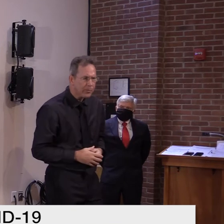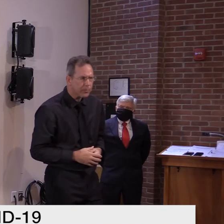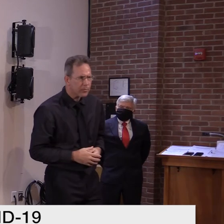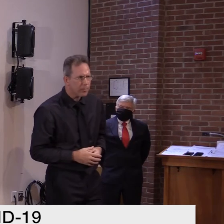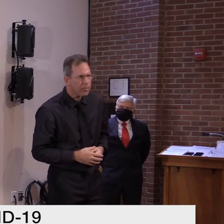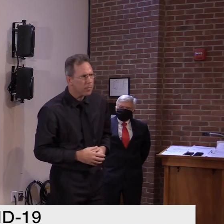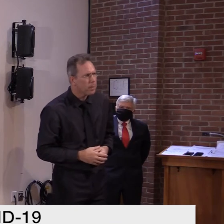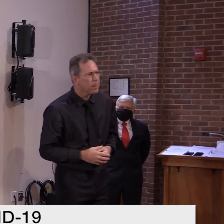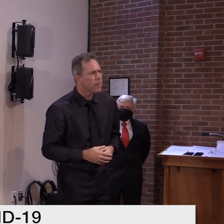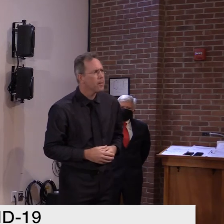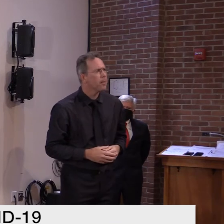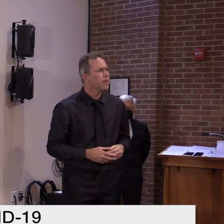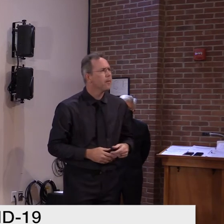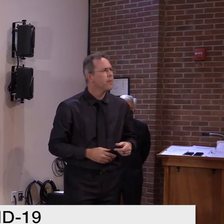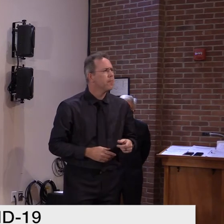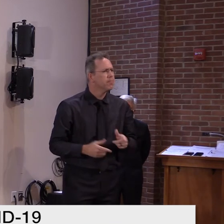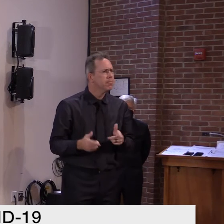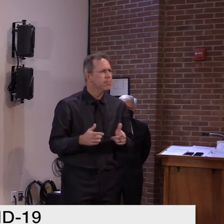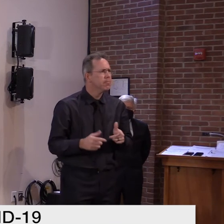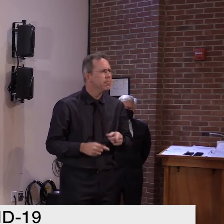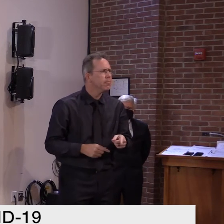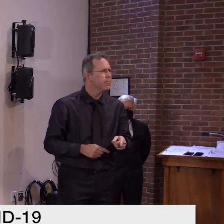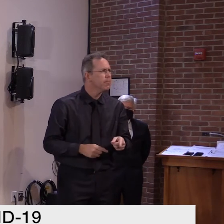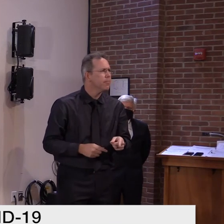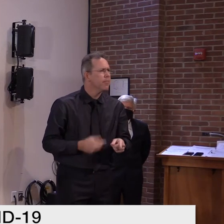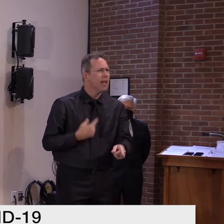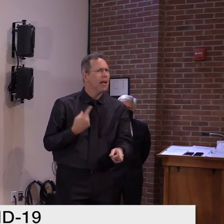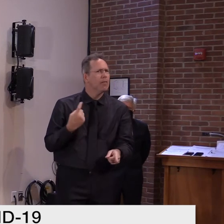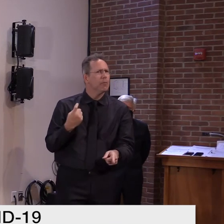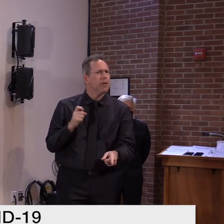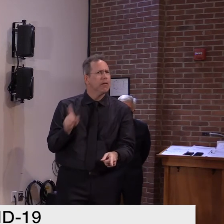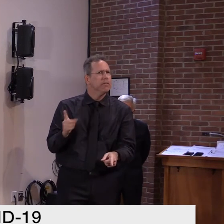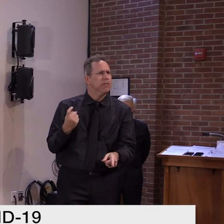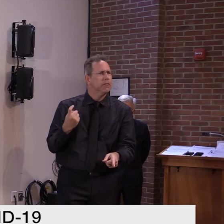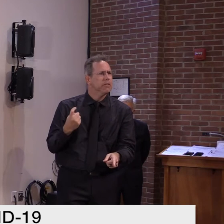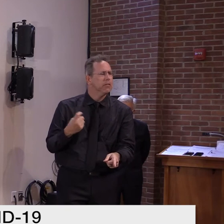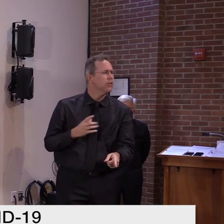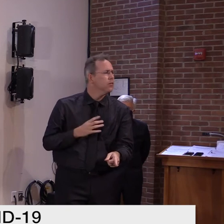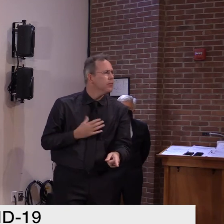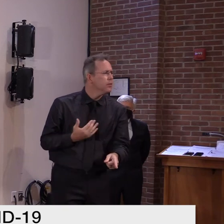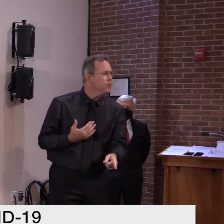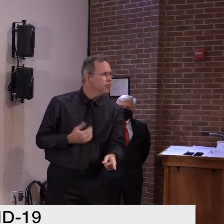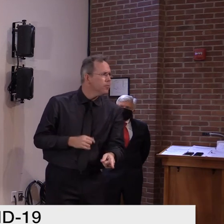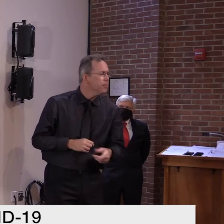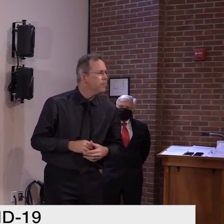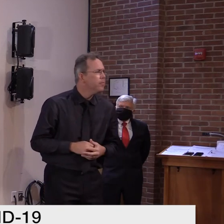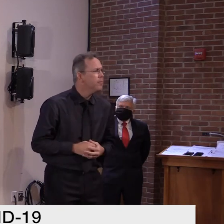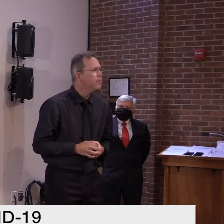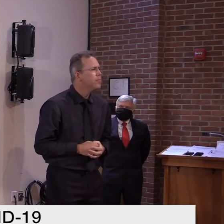Just one more quick question. Is there anything that the state could have done differently so that we wouldn't end up in this, at this point?